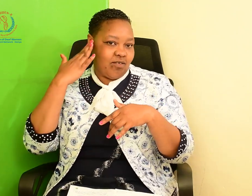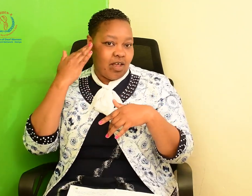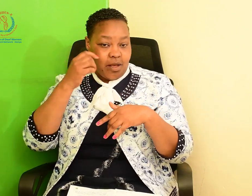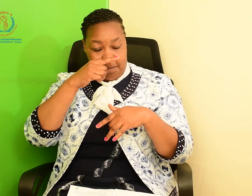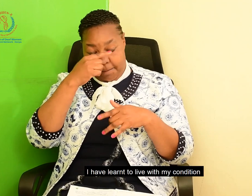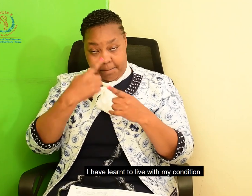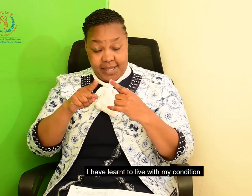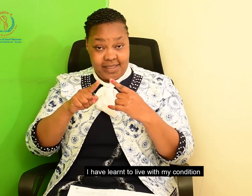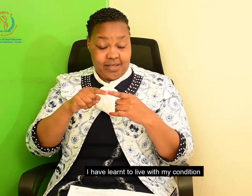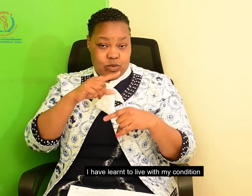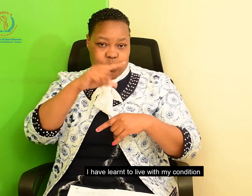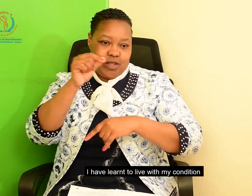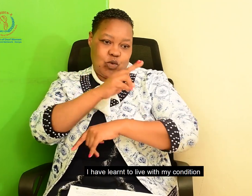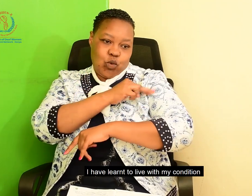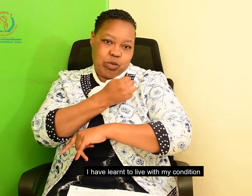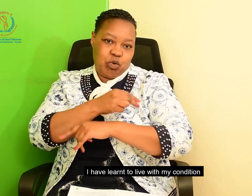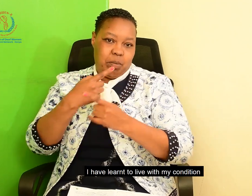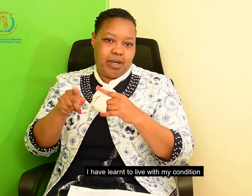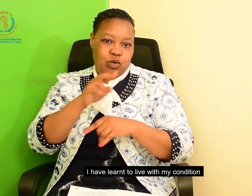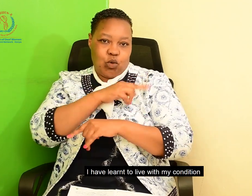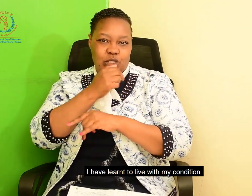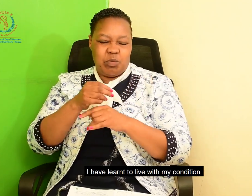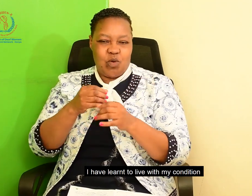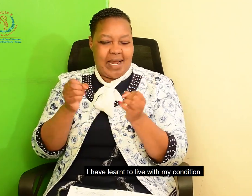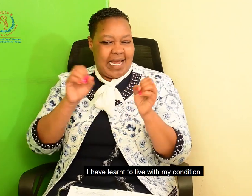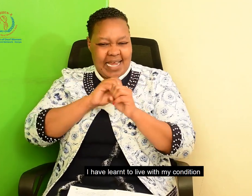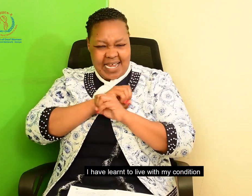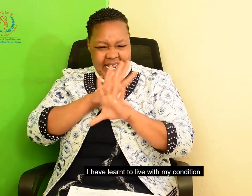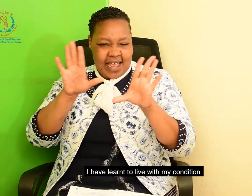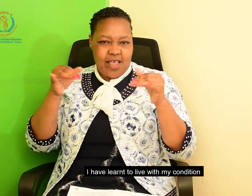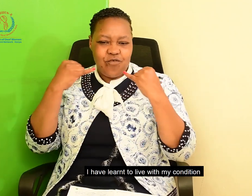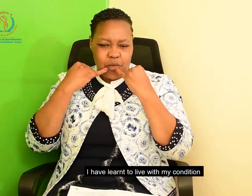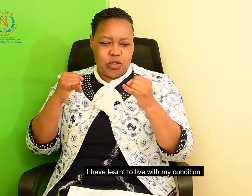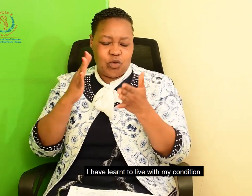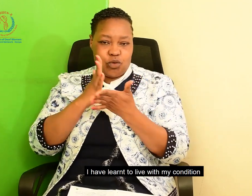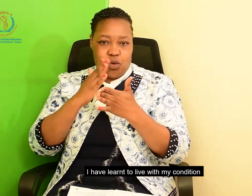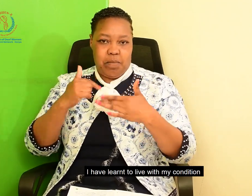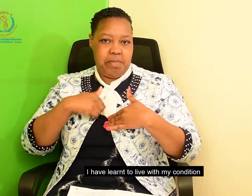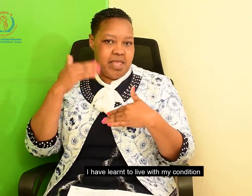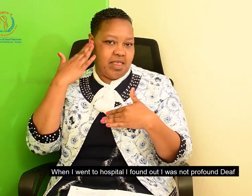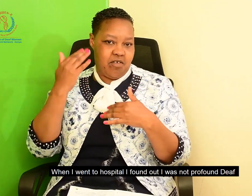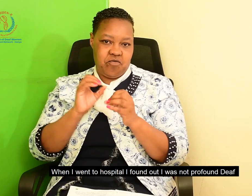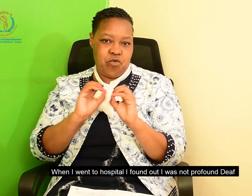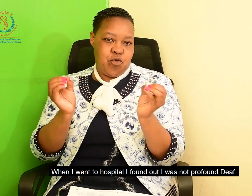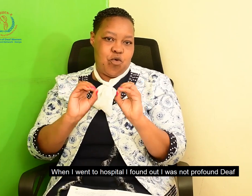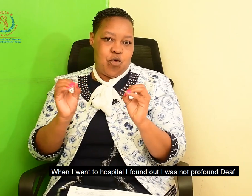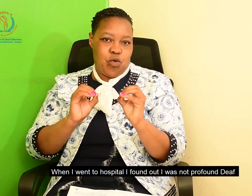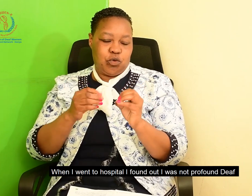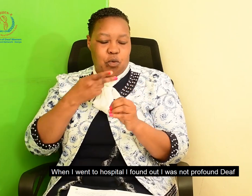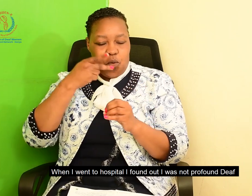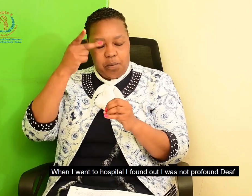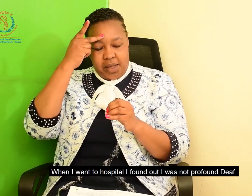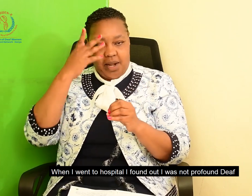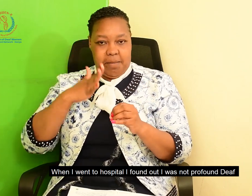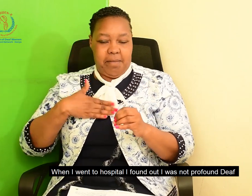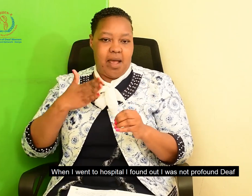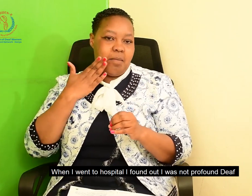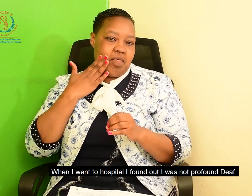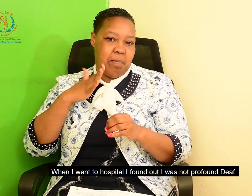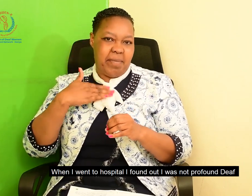So, I have learned to live with my condition. So, when I went to hospital, I got the